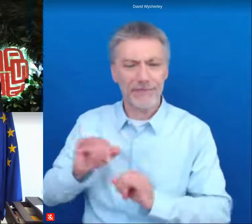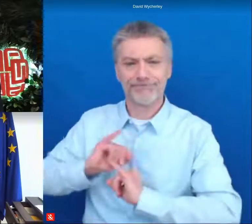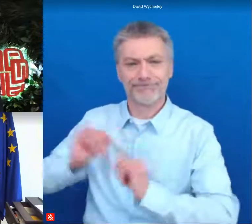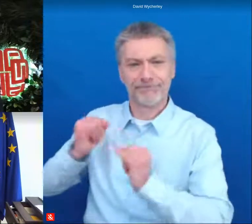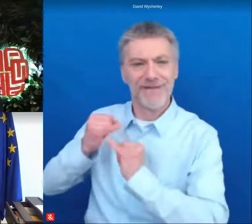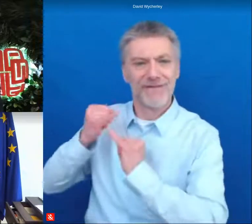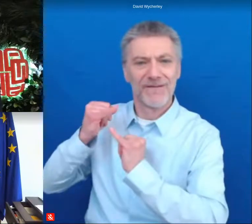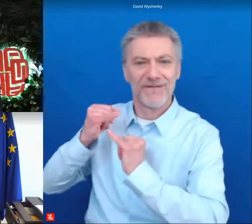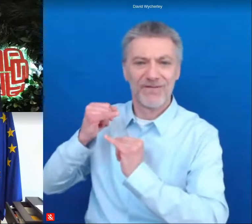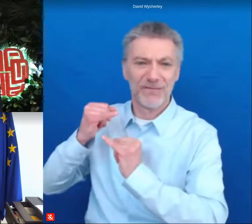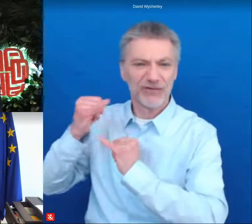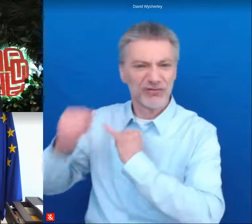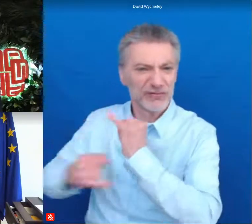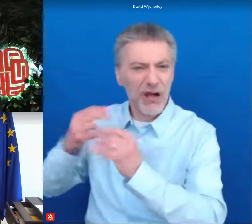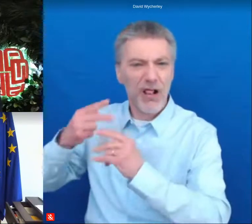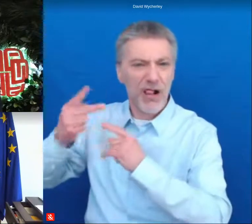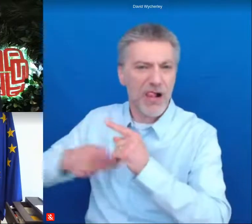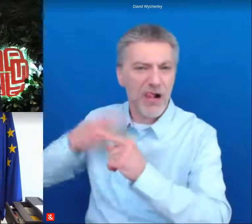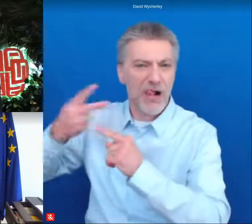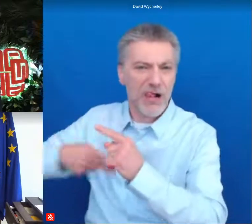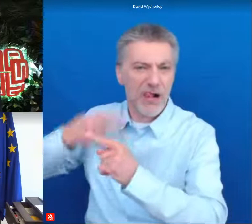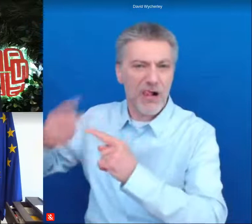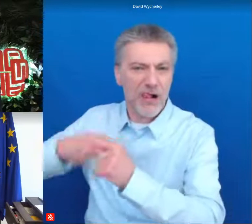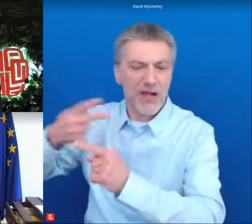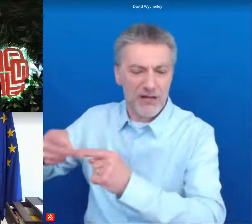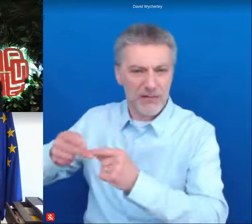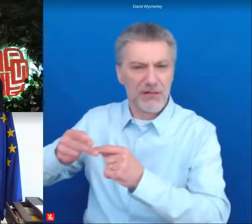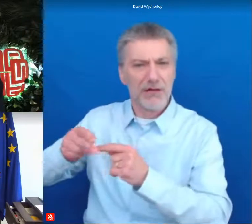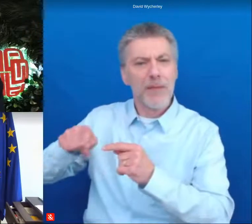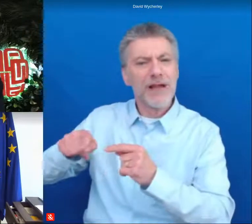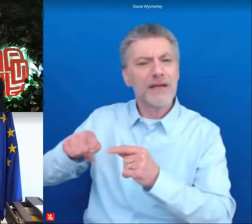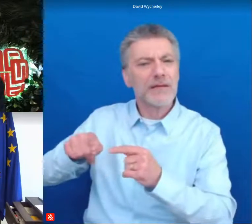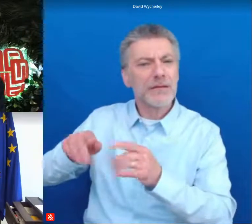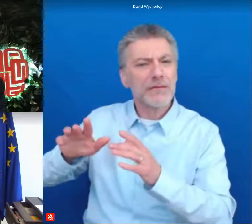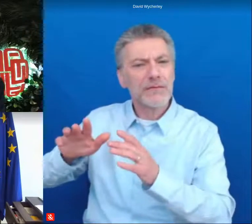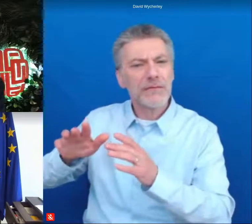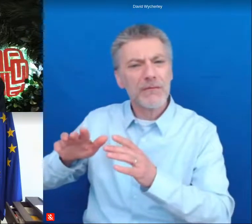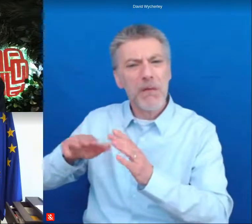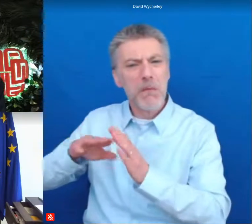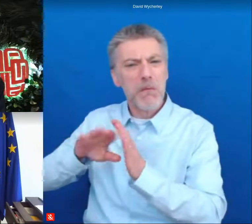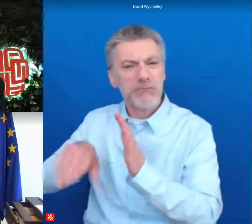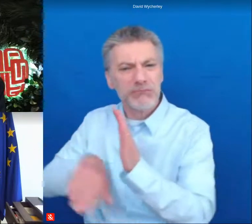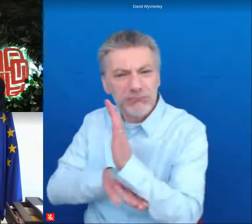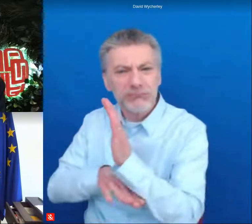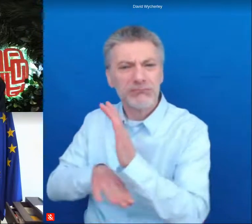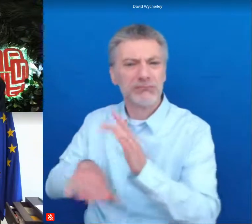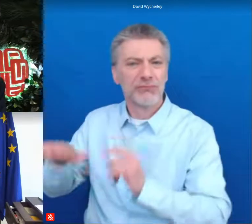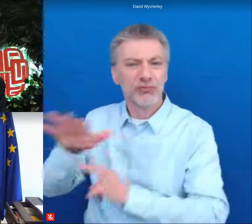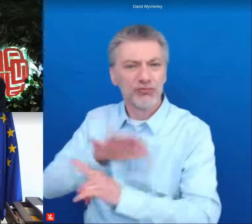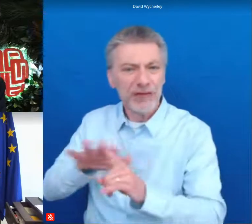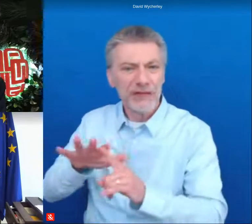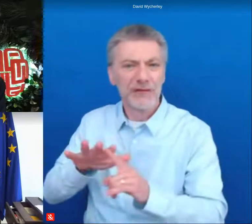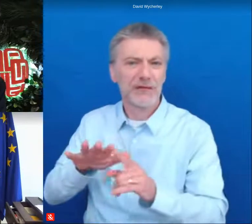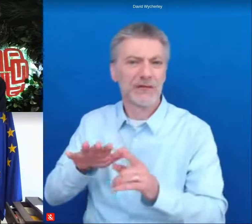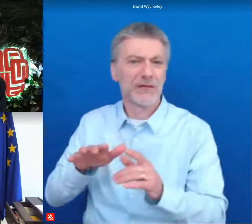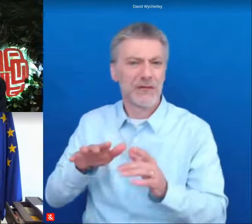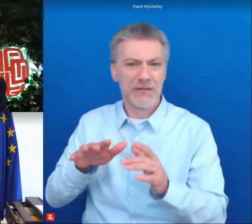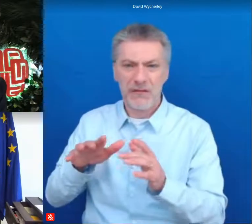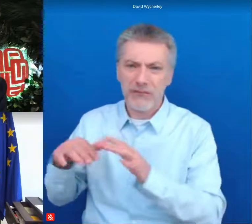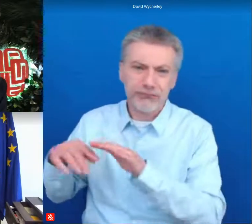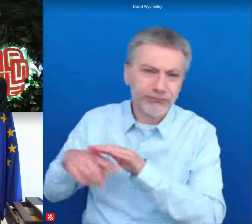economic activity flows away from poor and middle income regions and the younger and the most